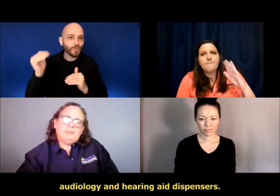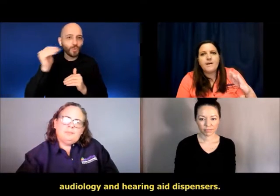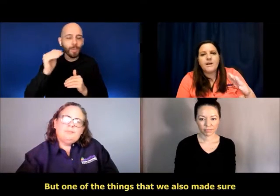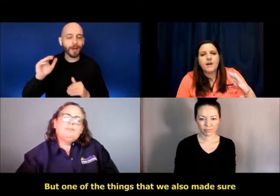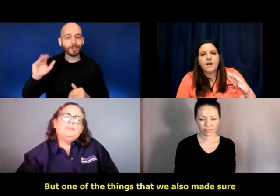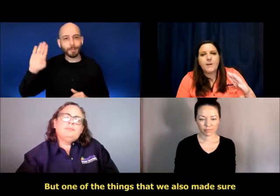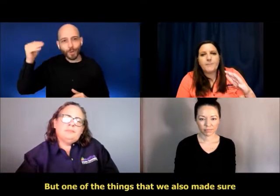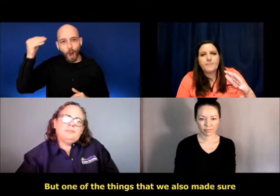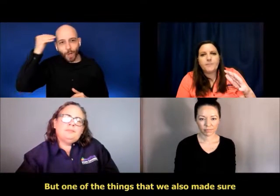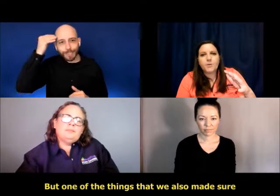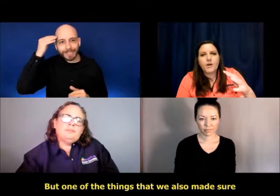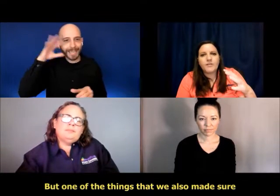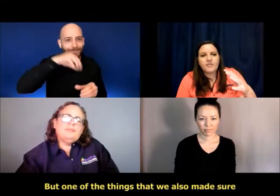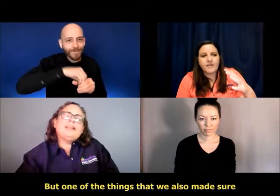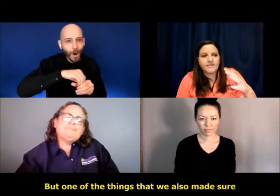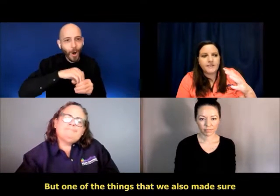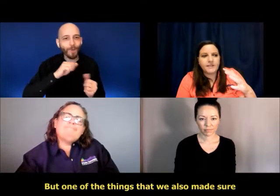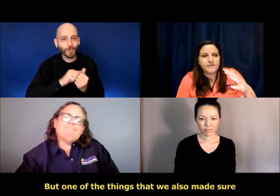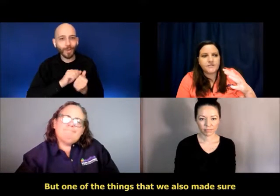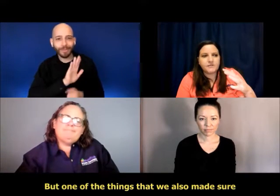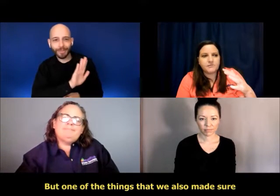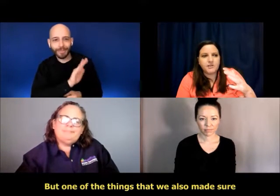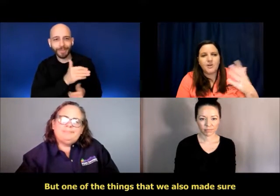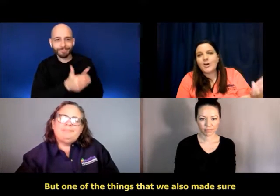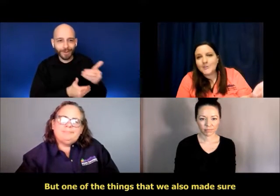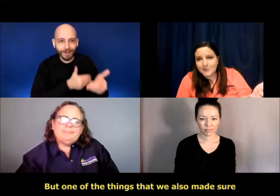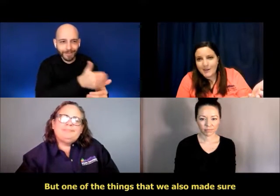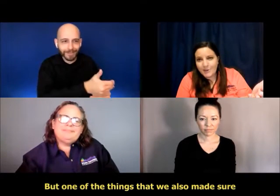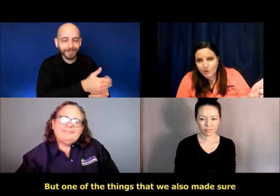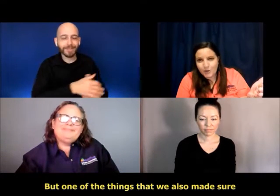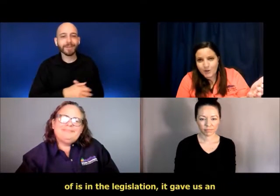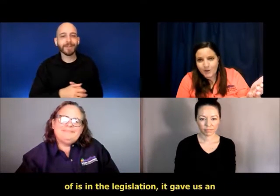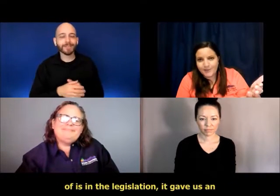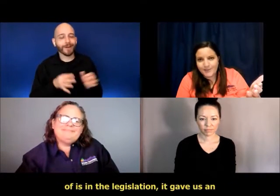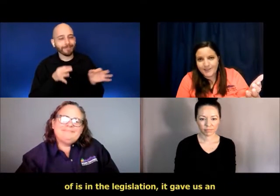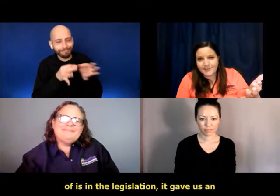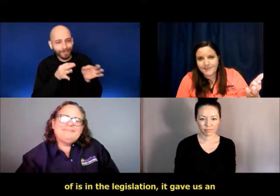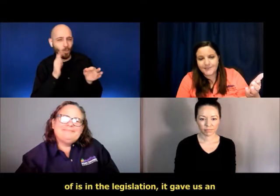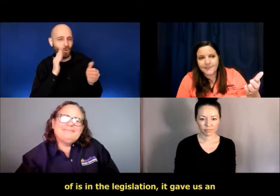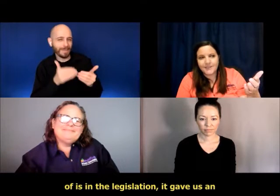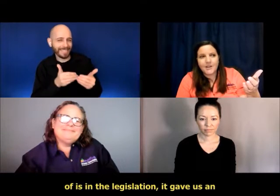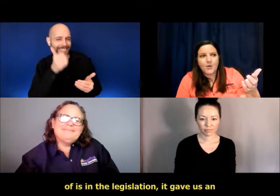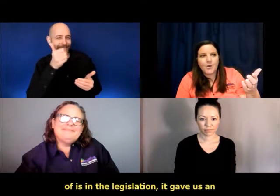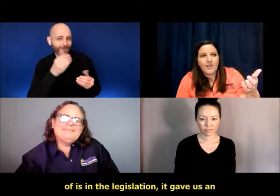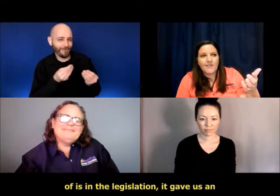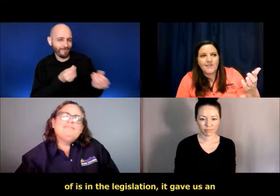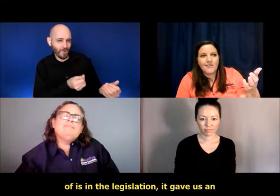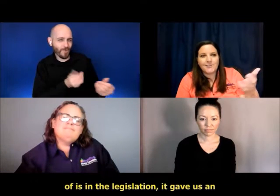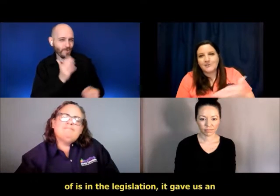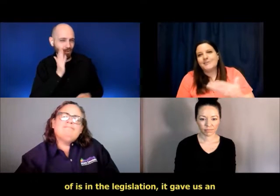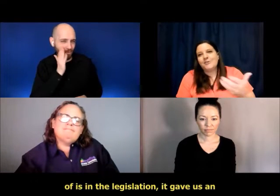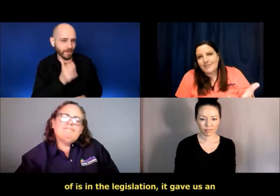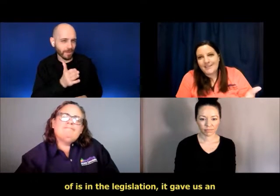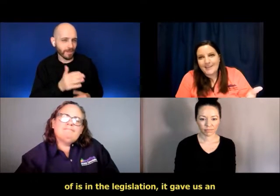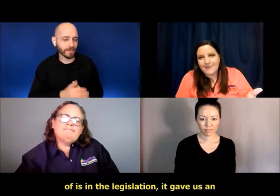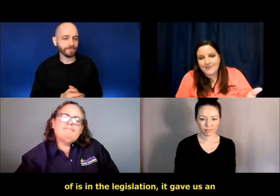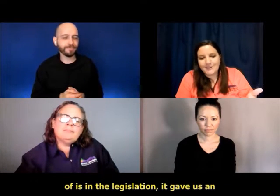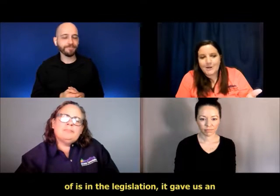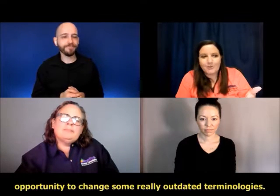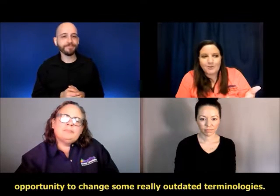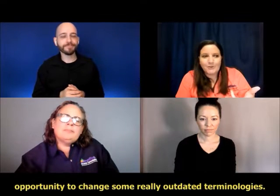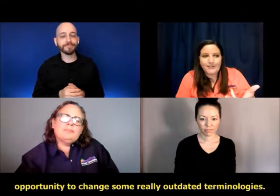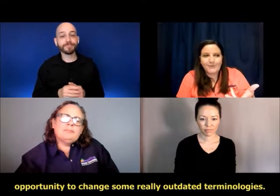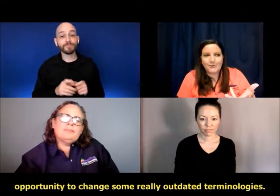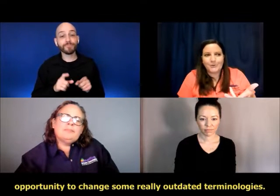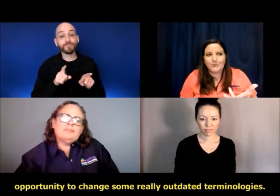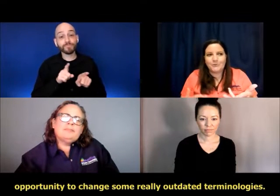But, um, one of the things that we also made sure of is in the legislation, it gave